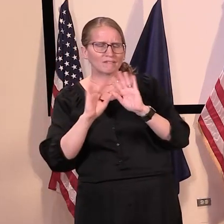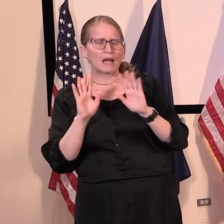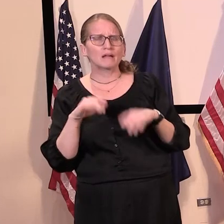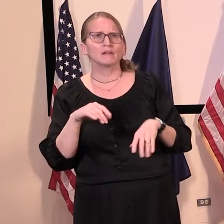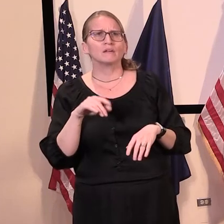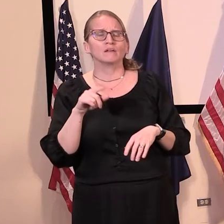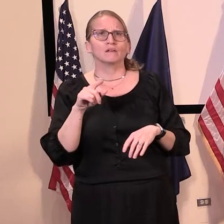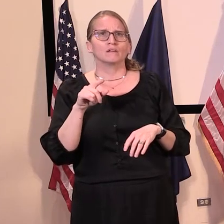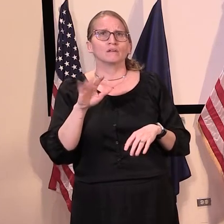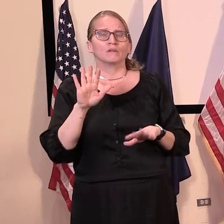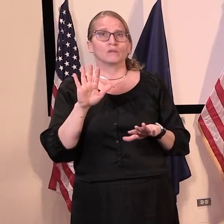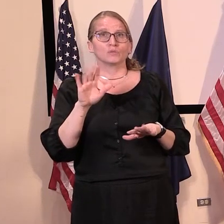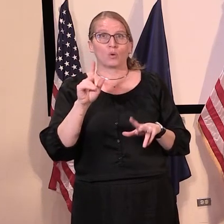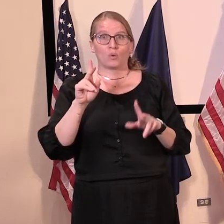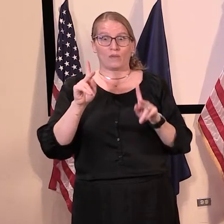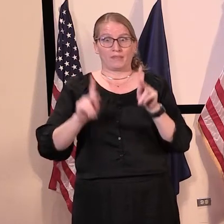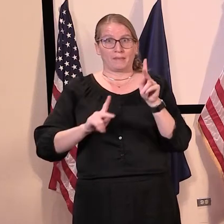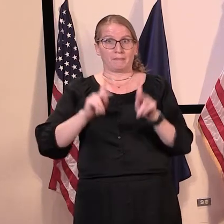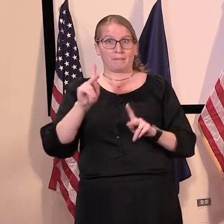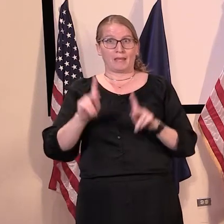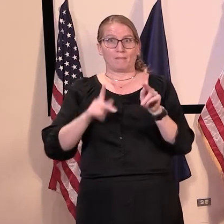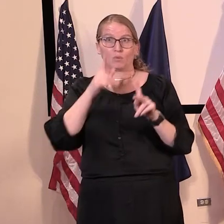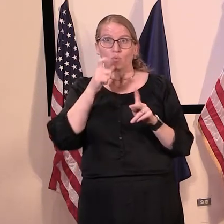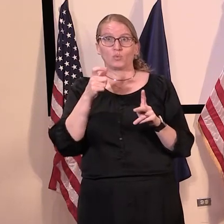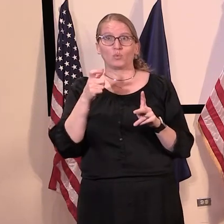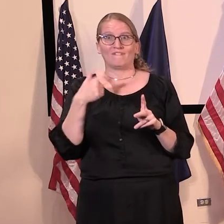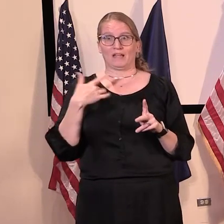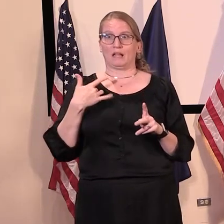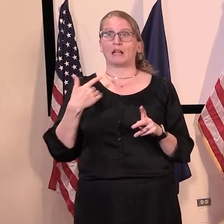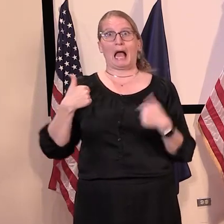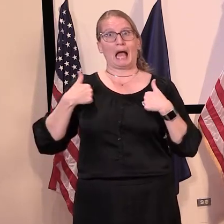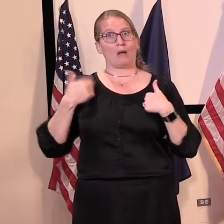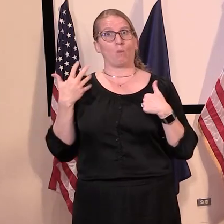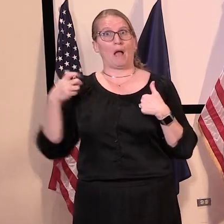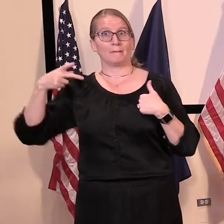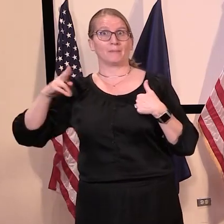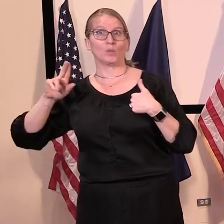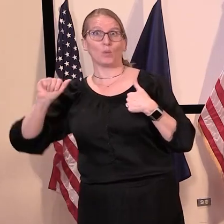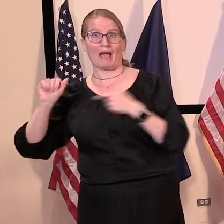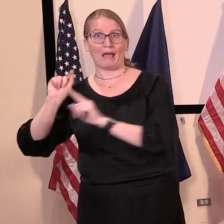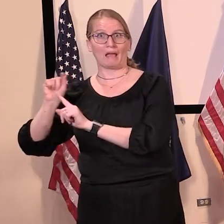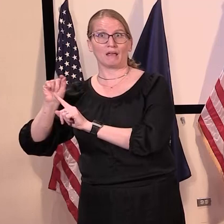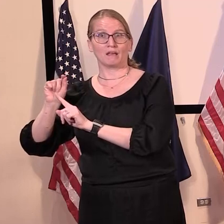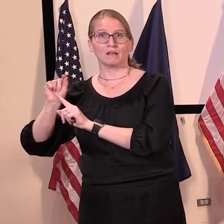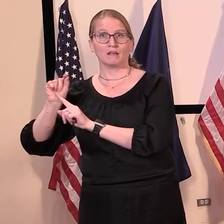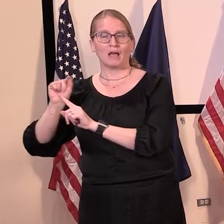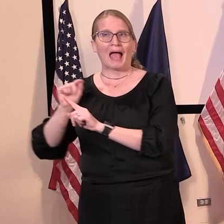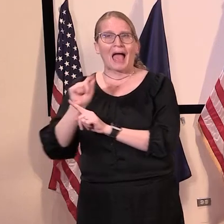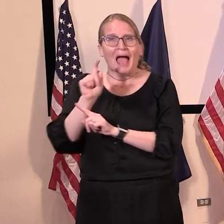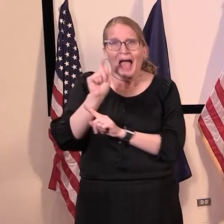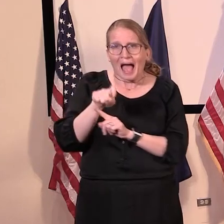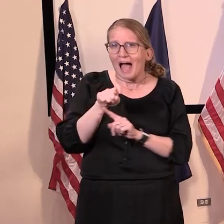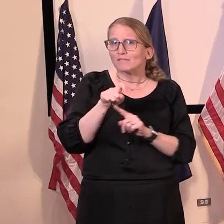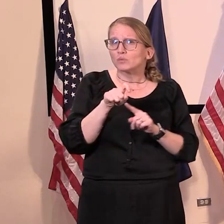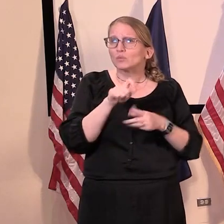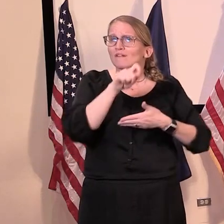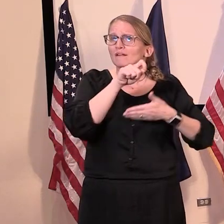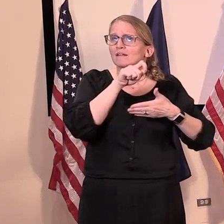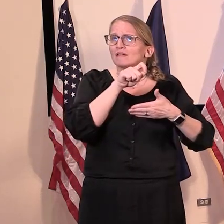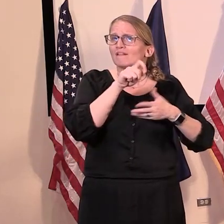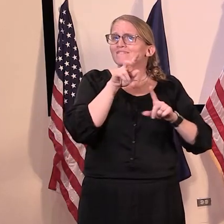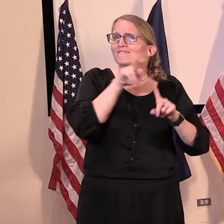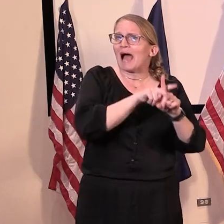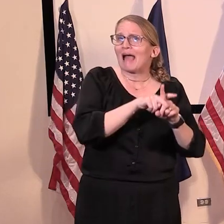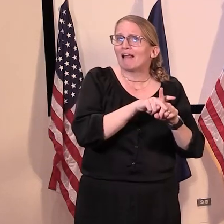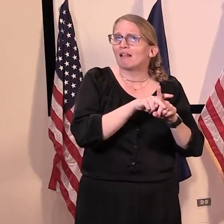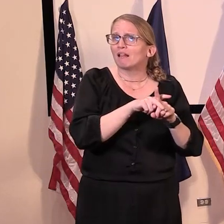they, so the people who want to seek PUA should file an initial claim with general unemployment, or